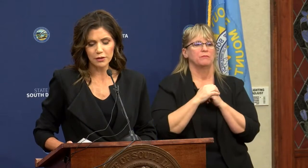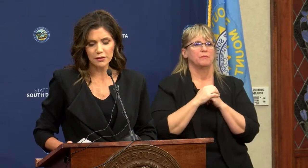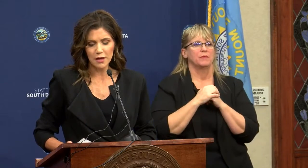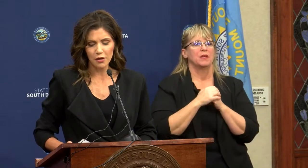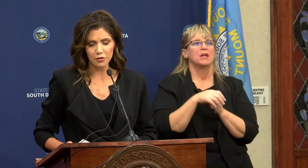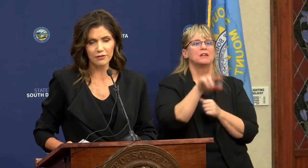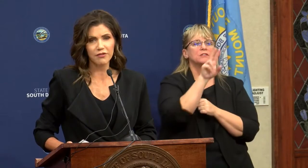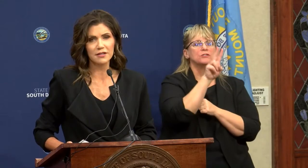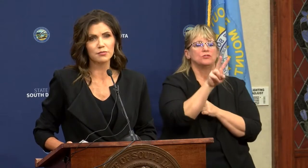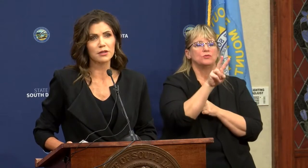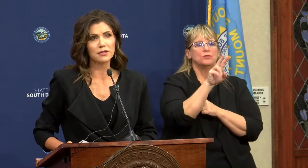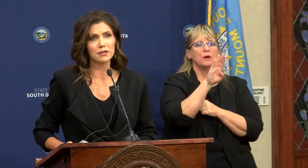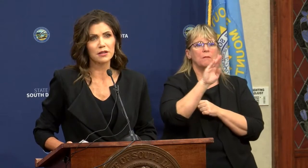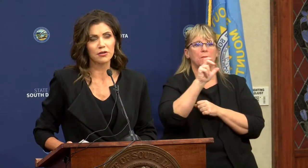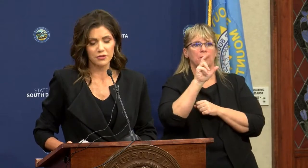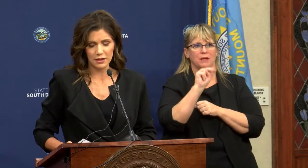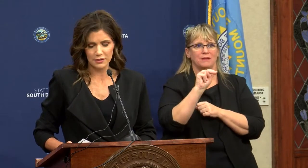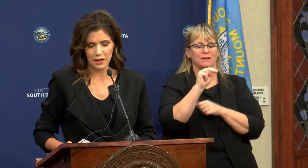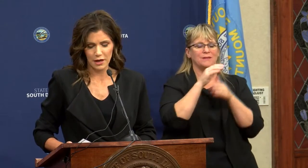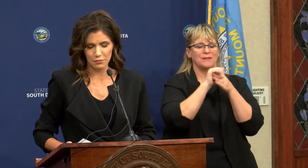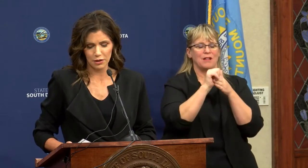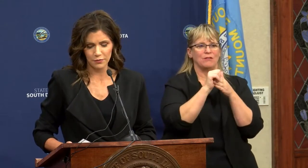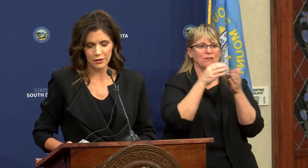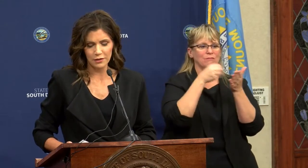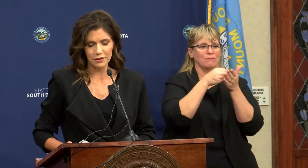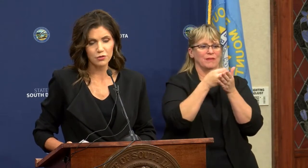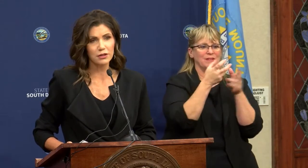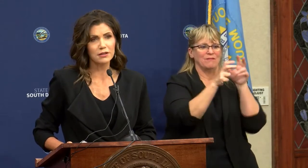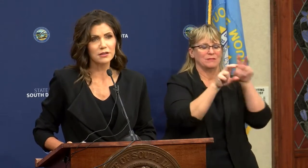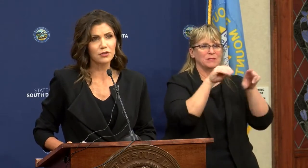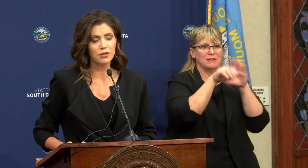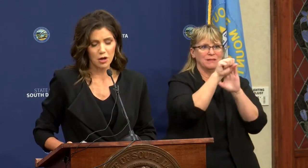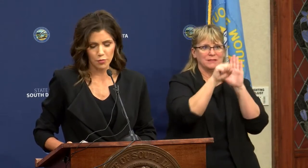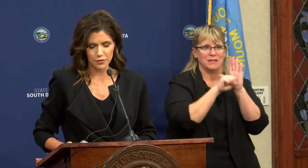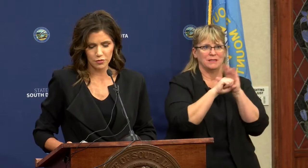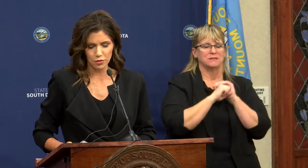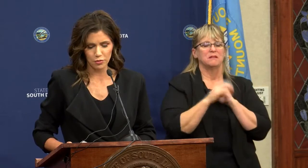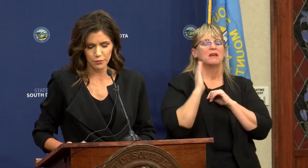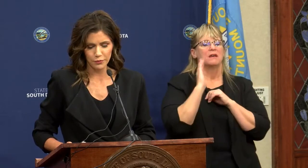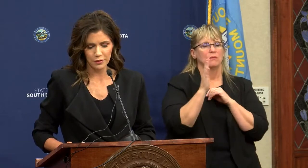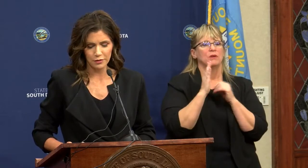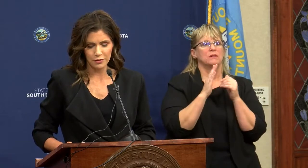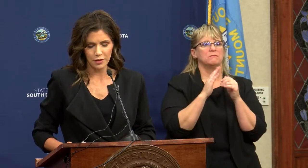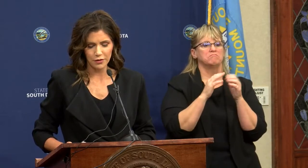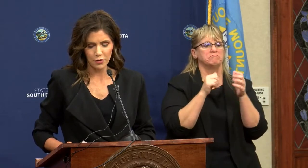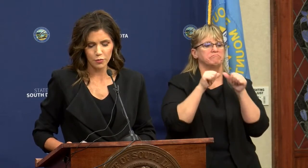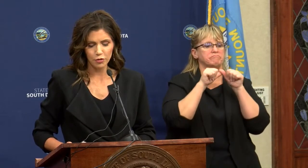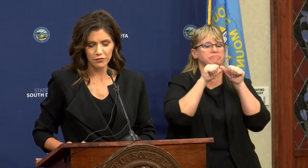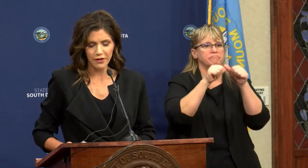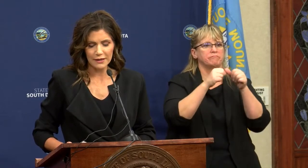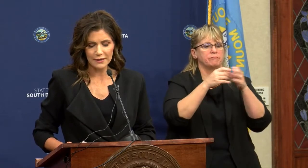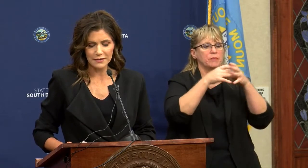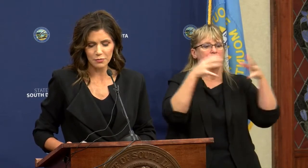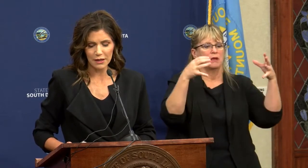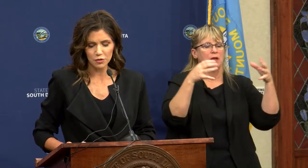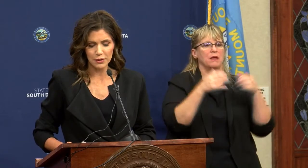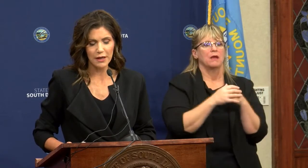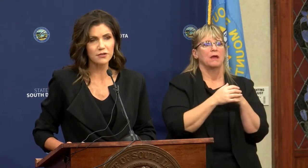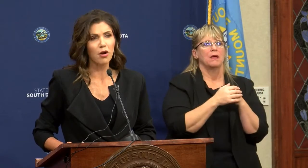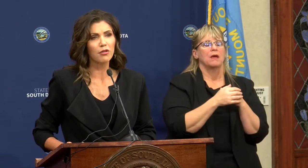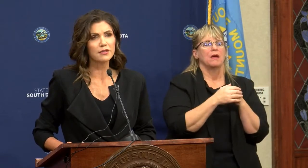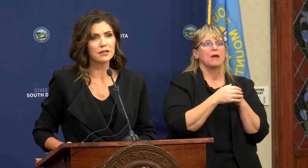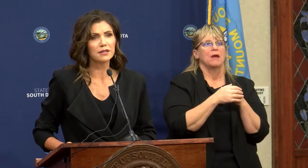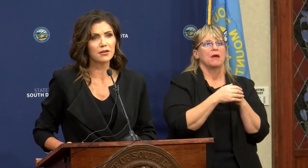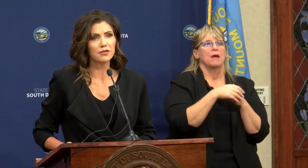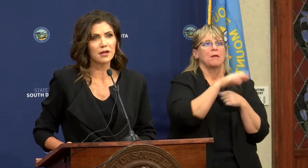$2 billion investment in our state's economy and it's going to continue to help us grow. Now the Bureau of Finance and Management